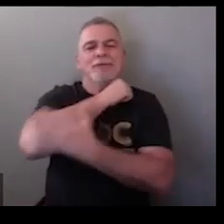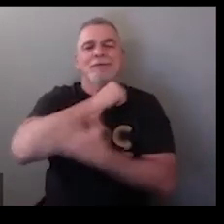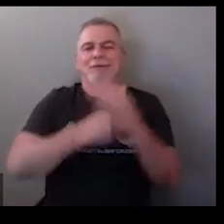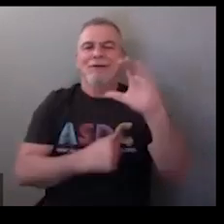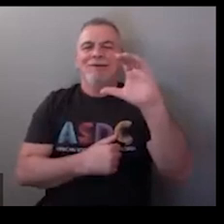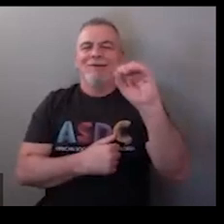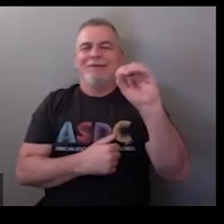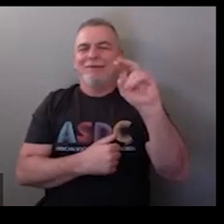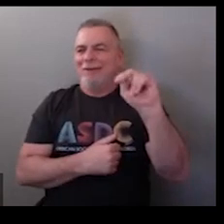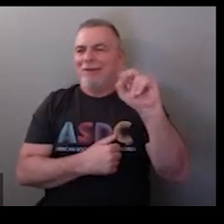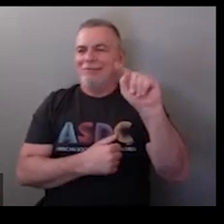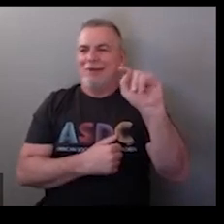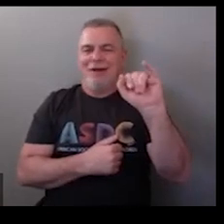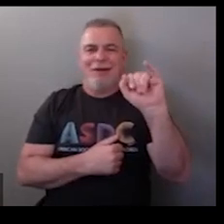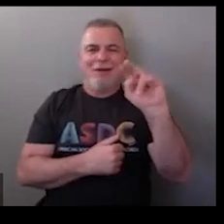country